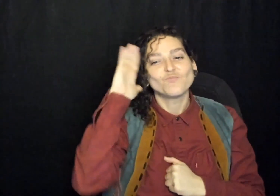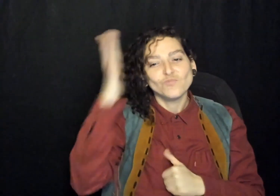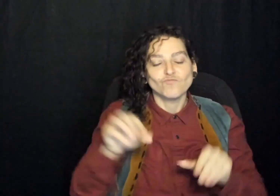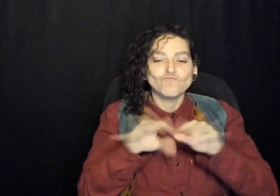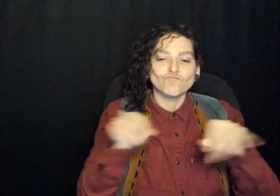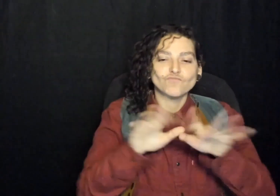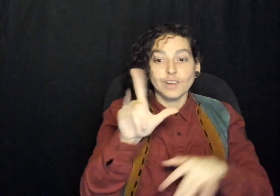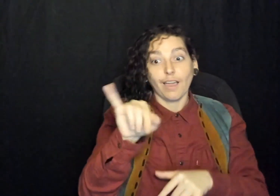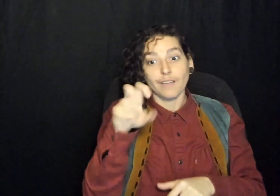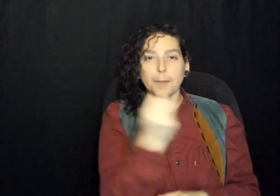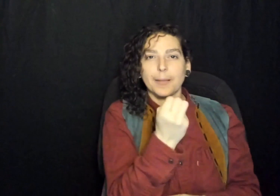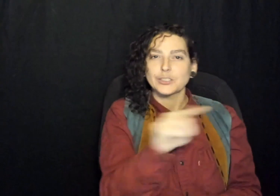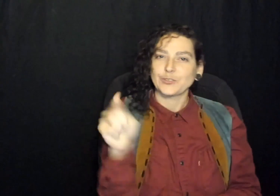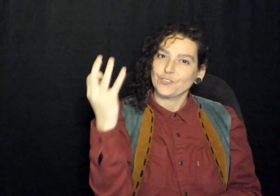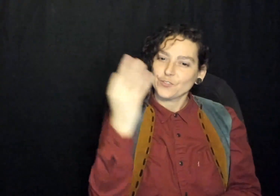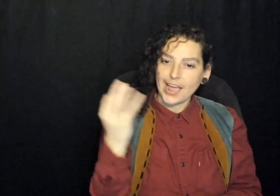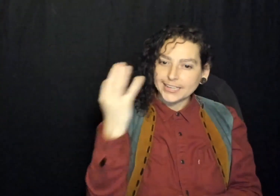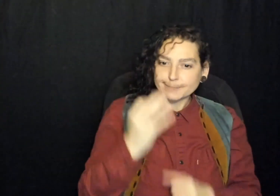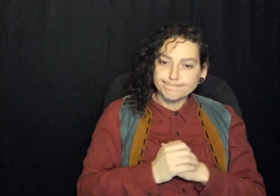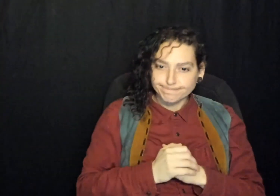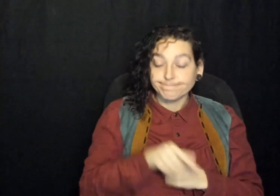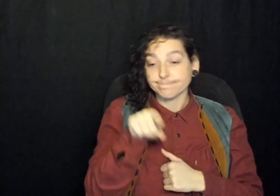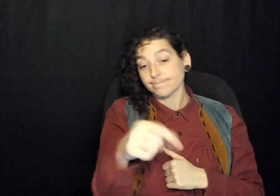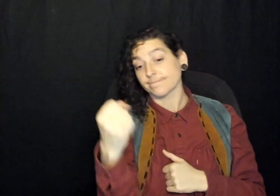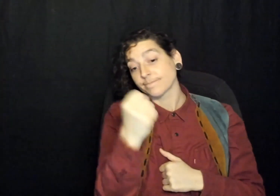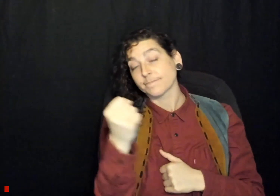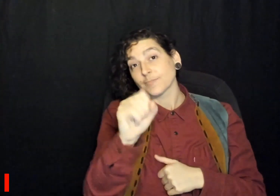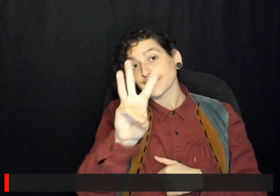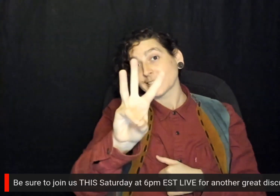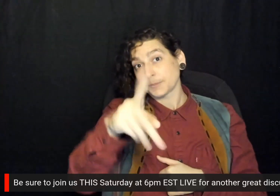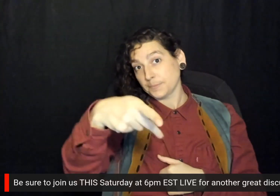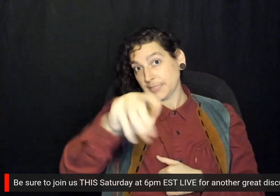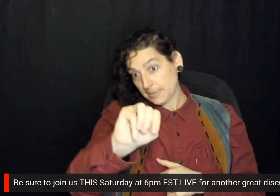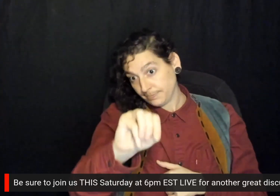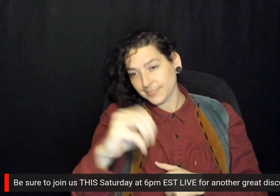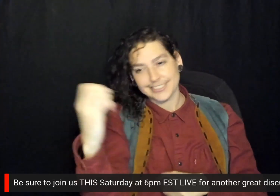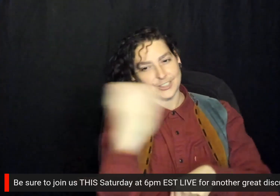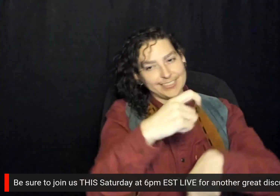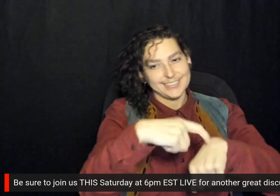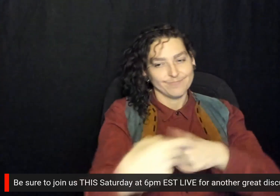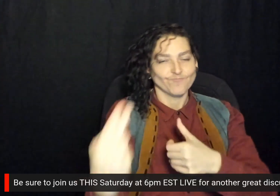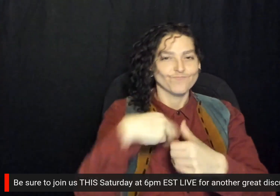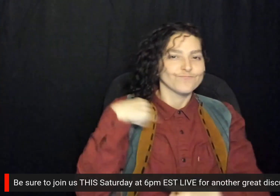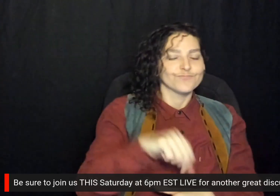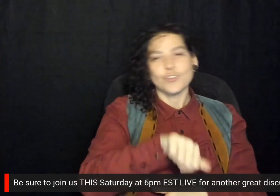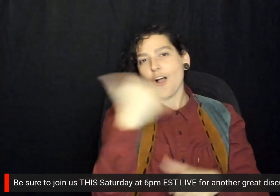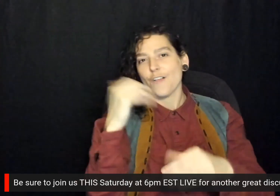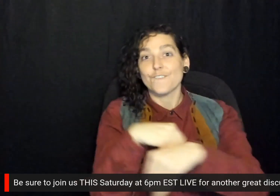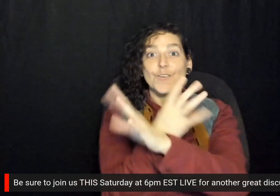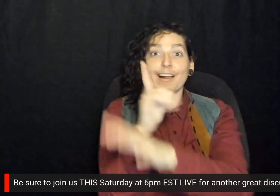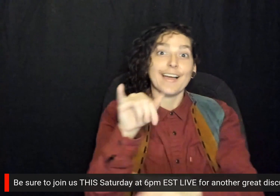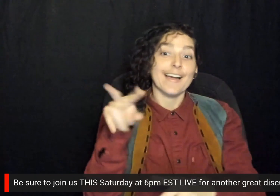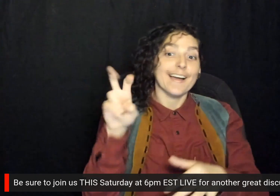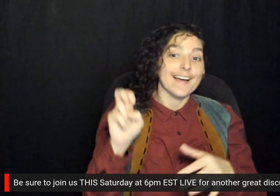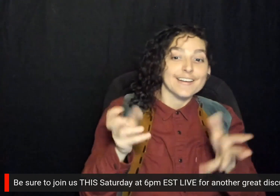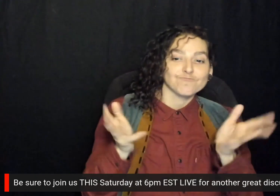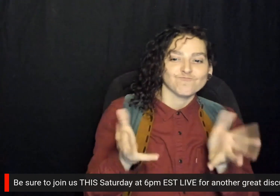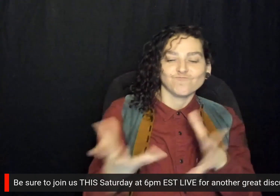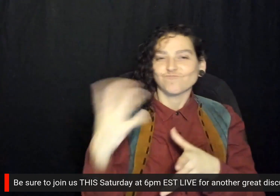Sign One News will be broadcasting live updates Monday through Friday. Then this Saturday at 6 p.m. Eastern Time, join us for a live panel